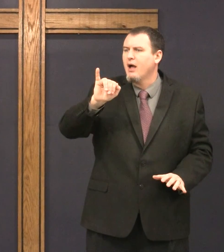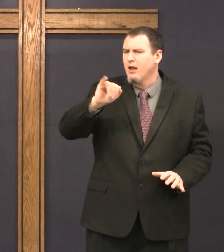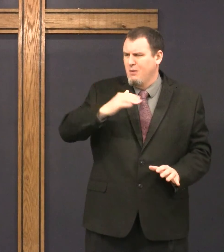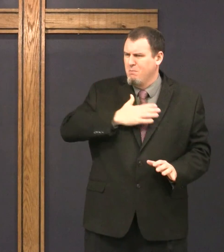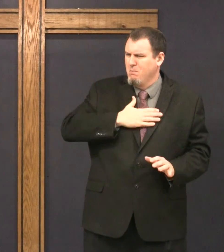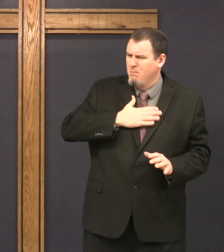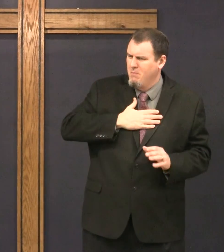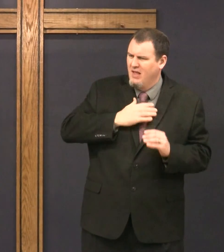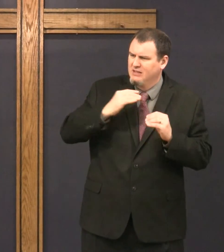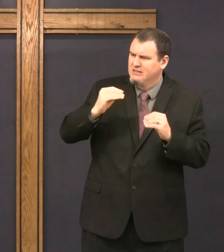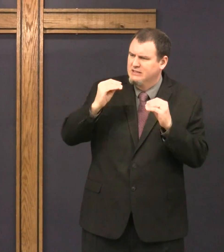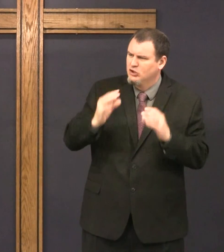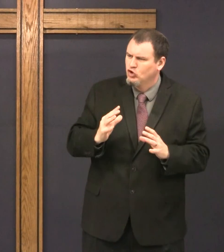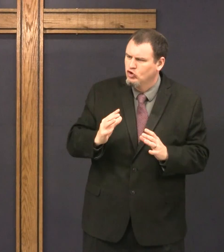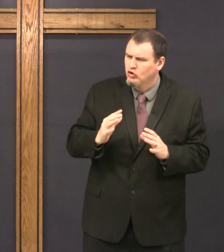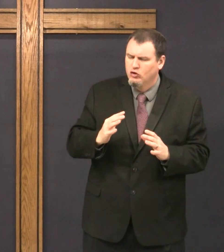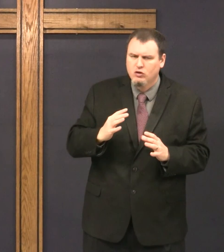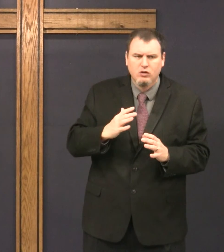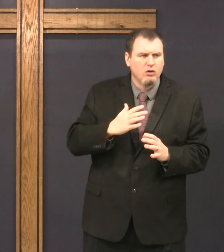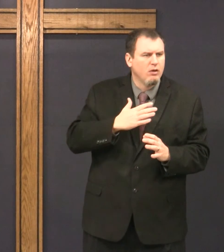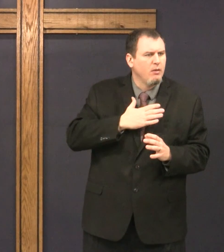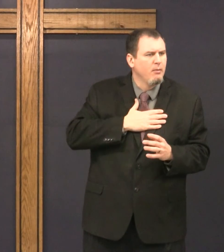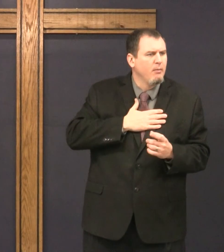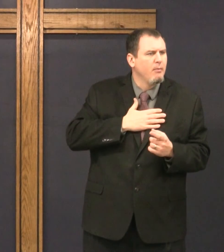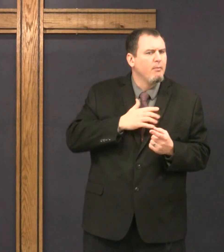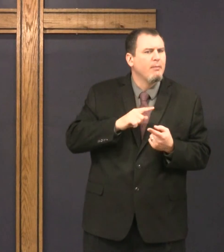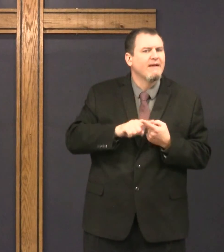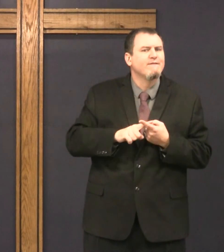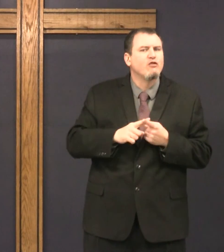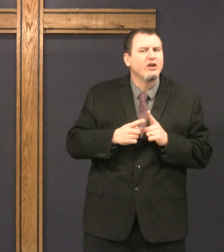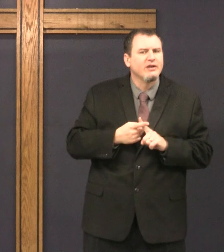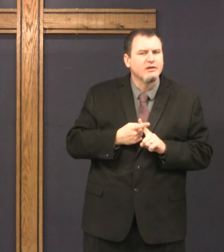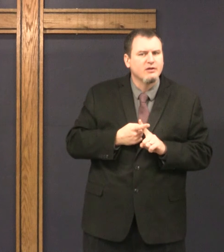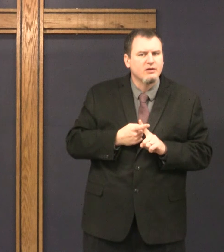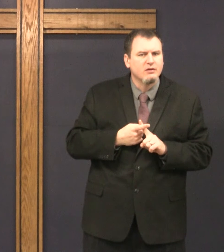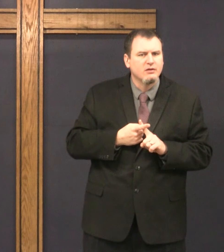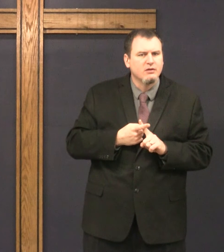being destroyed. His rabbi, his teacher, his friend